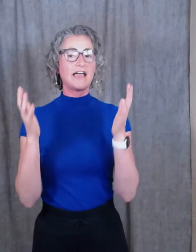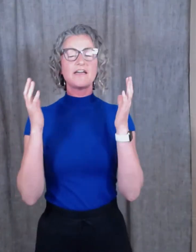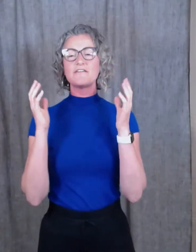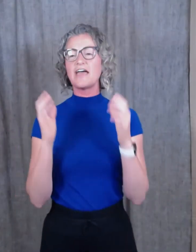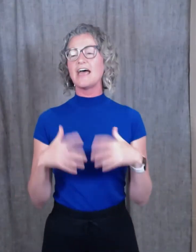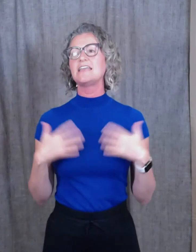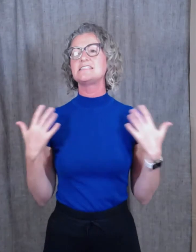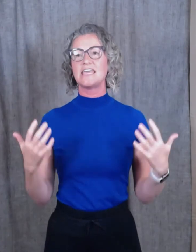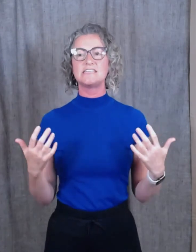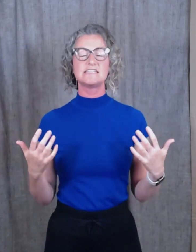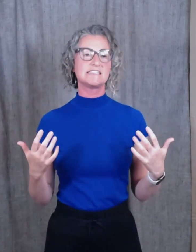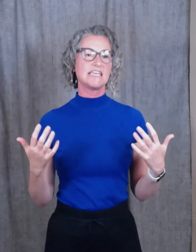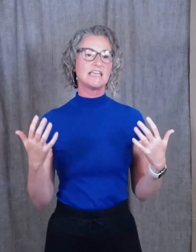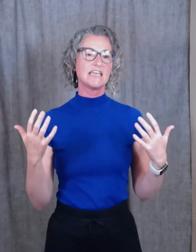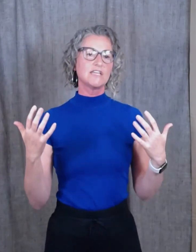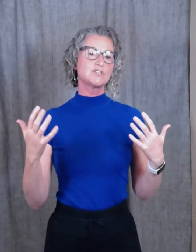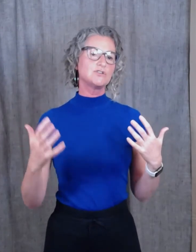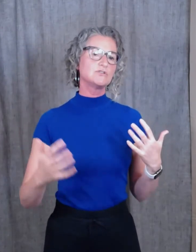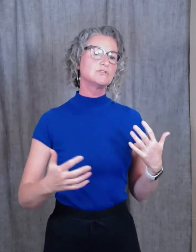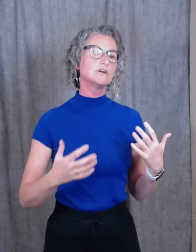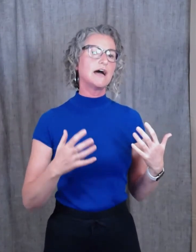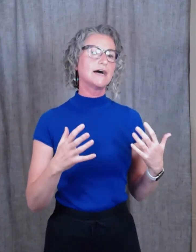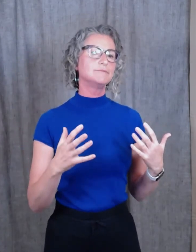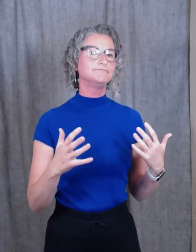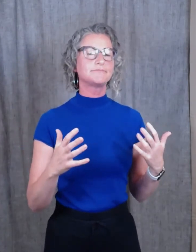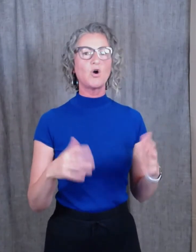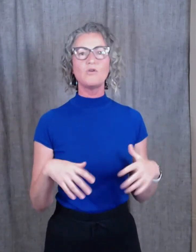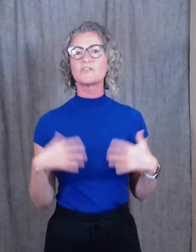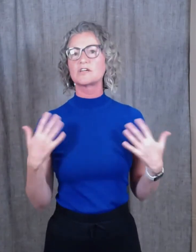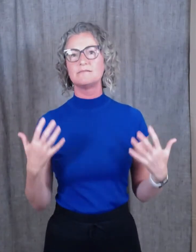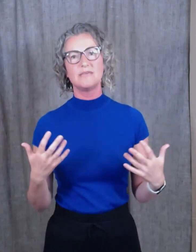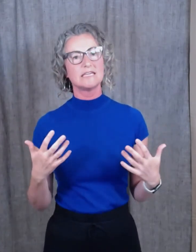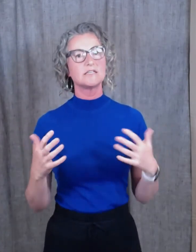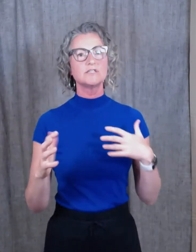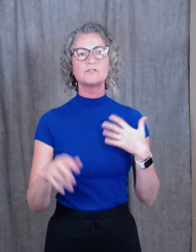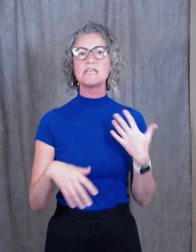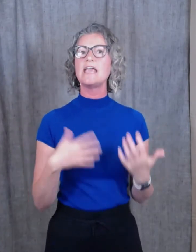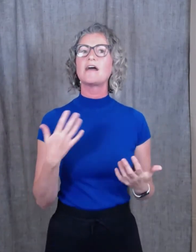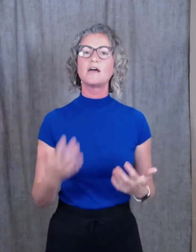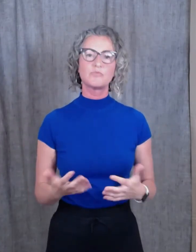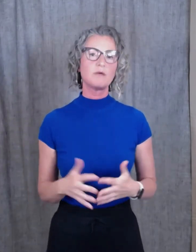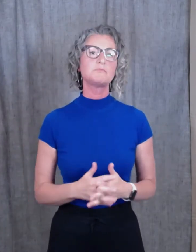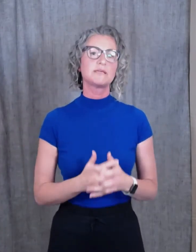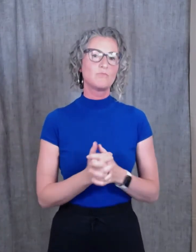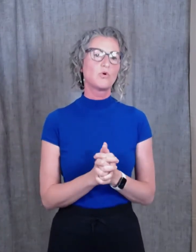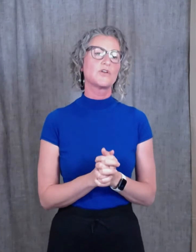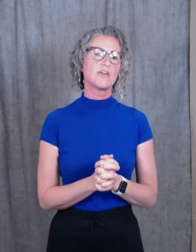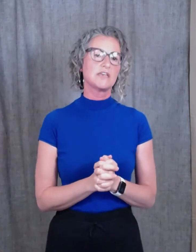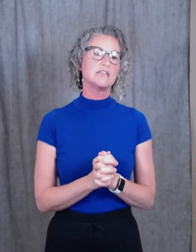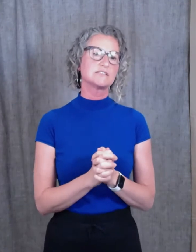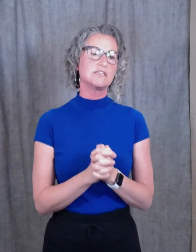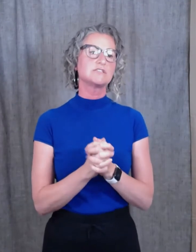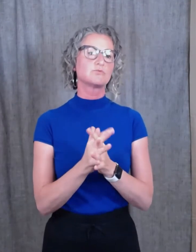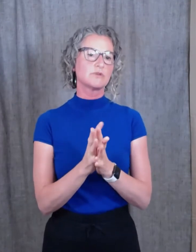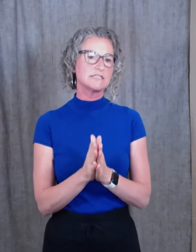have had a tendency to overcommit to take on probably more than is reasonable.